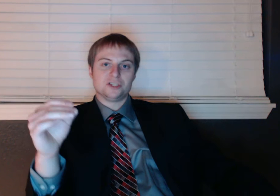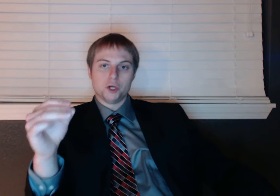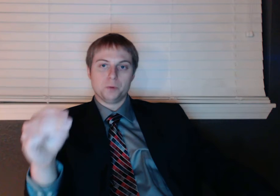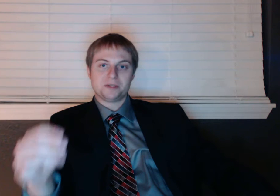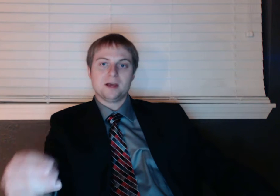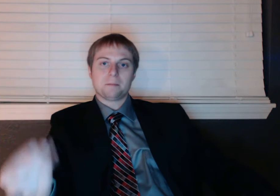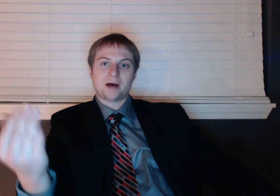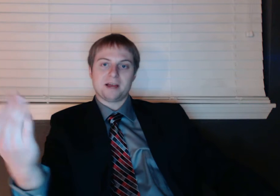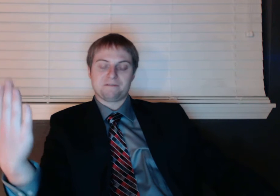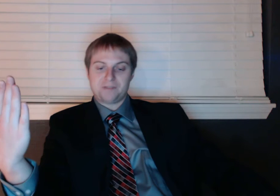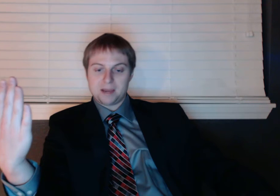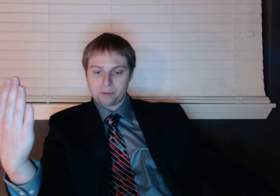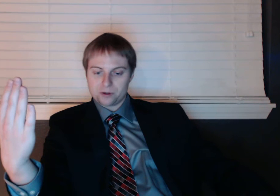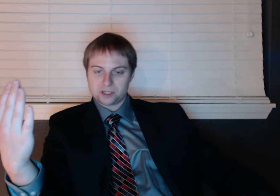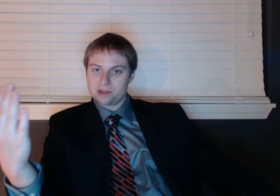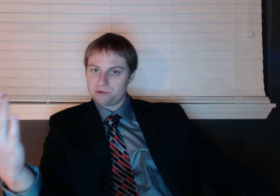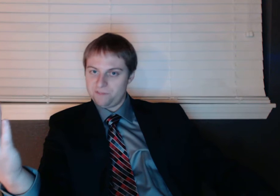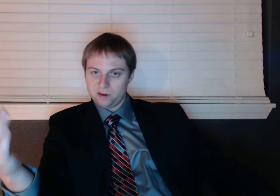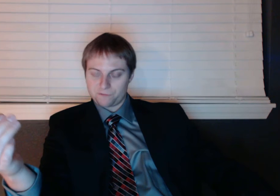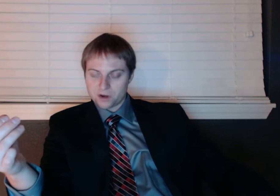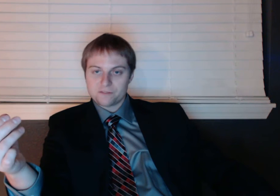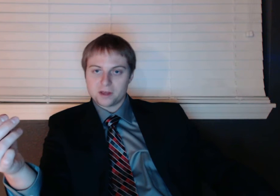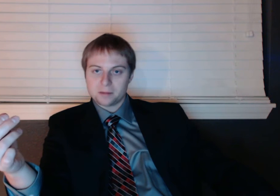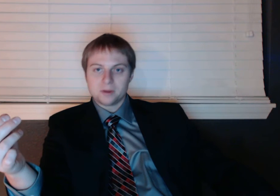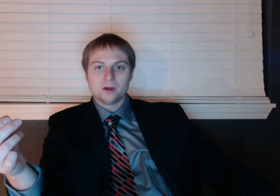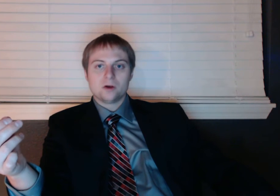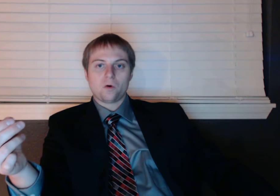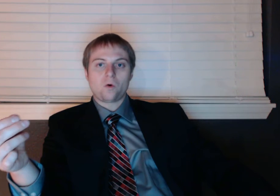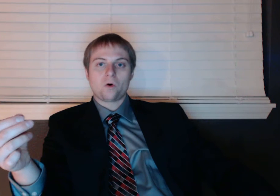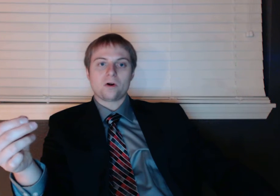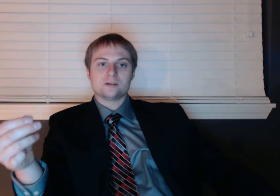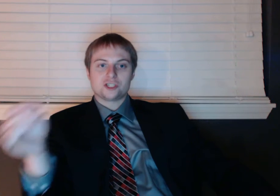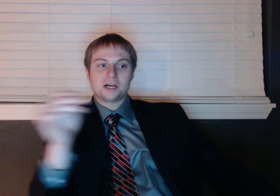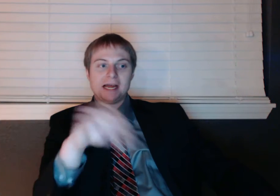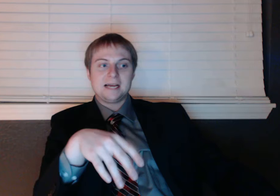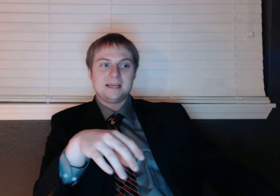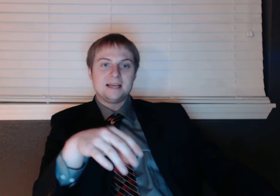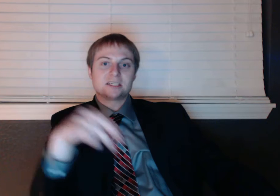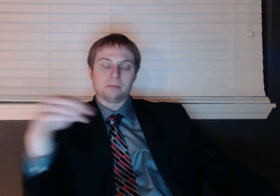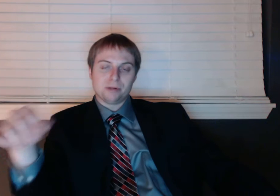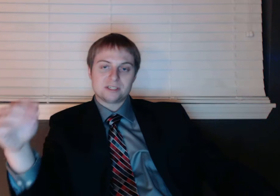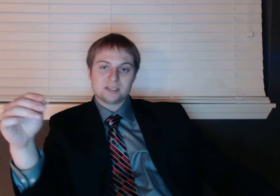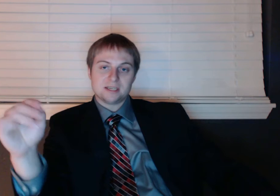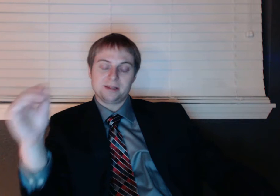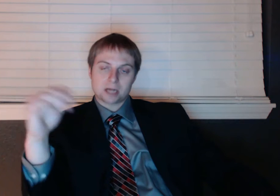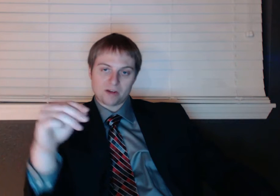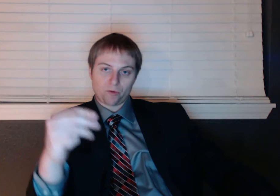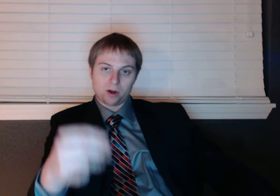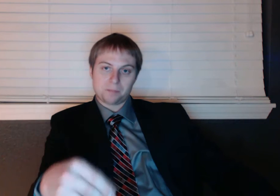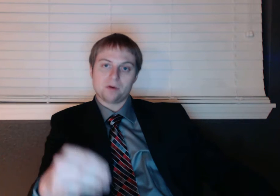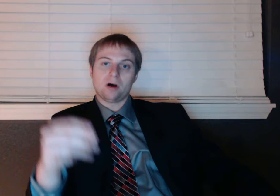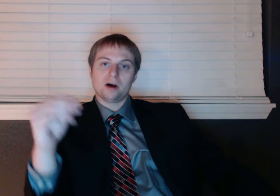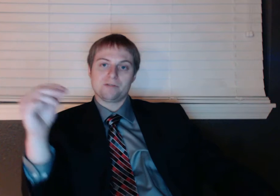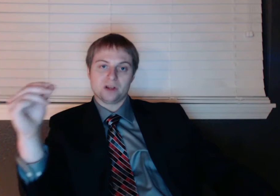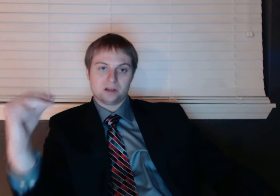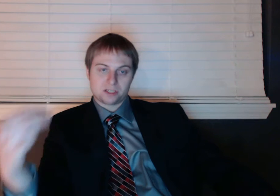was duped by a fake person three feet in front of him, or Sean Hannity is complicit in the cover-up of the